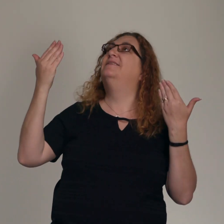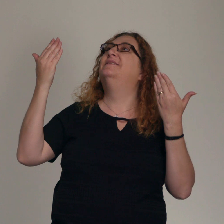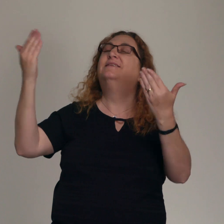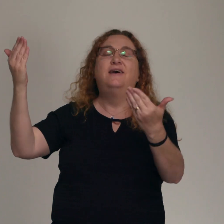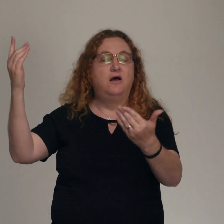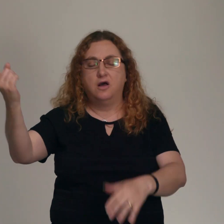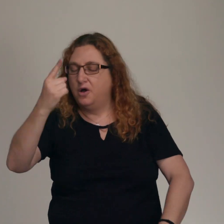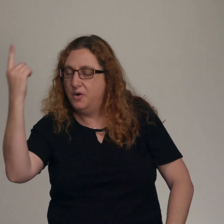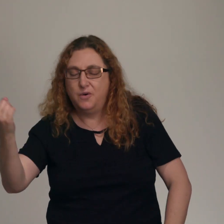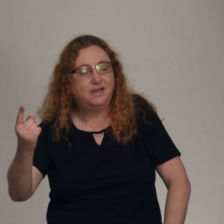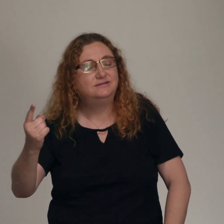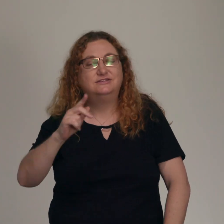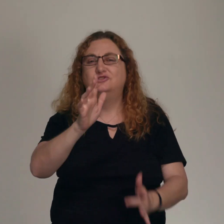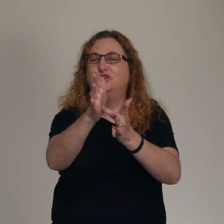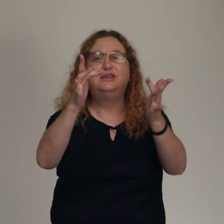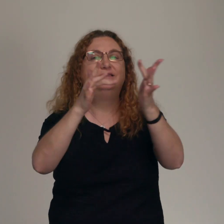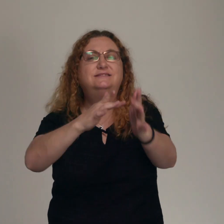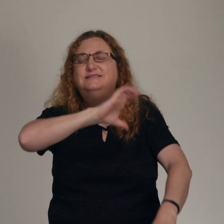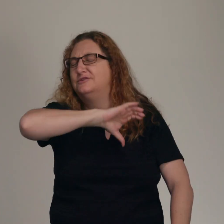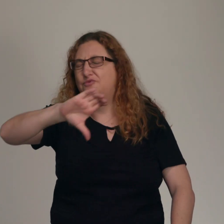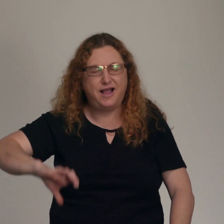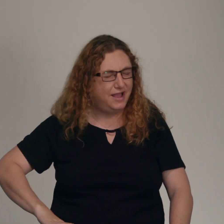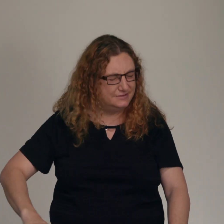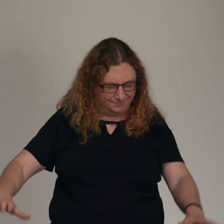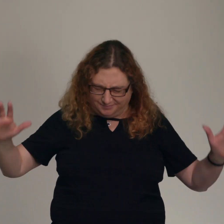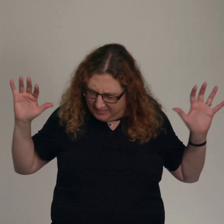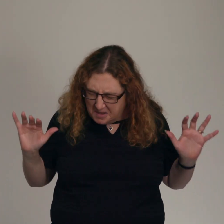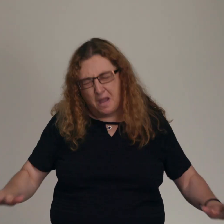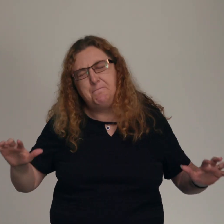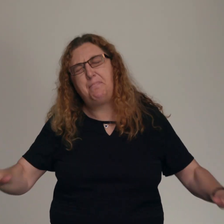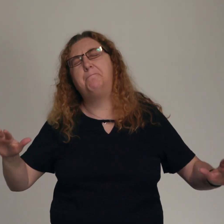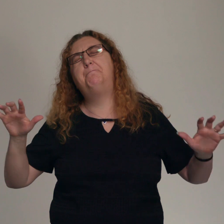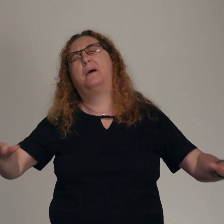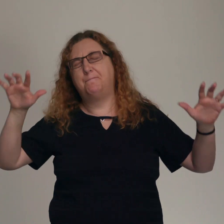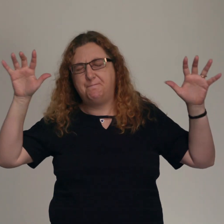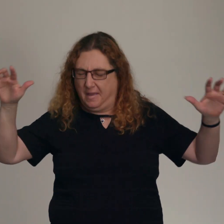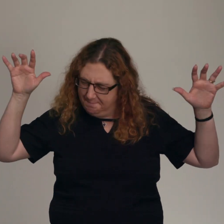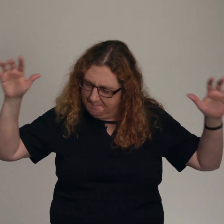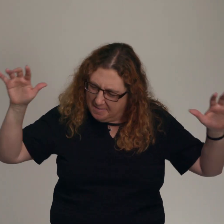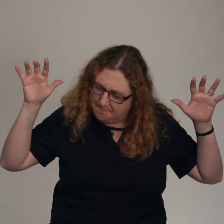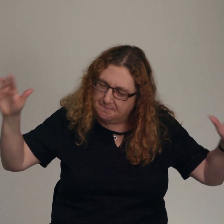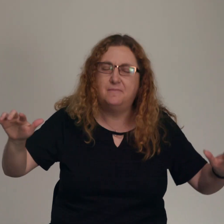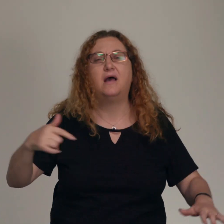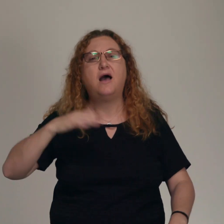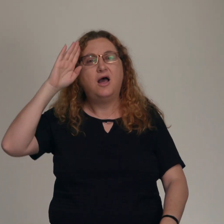always be Jesus Christ I will exalt